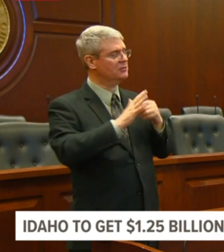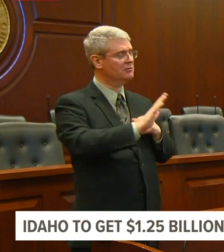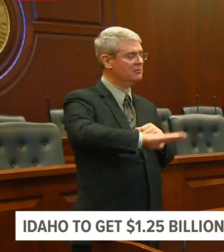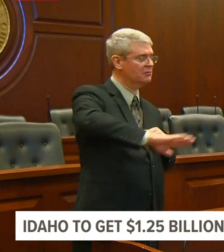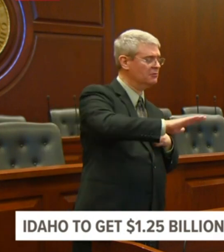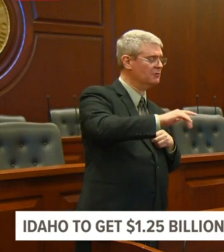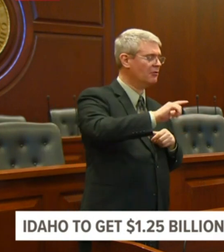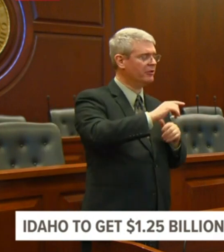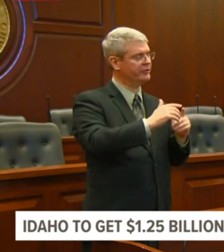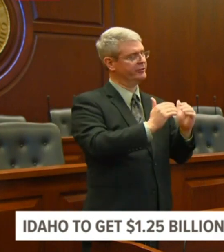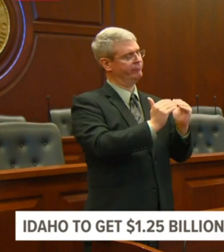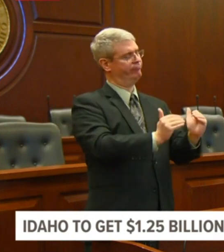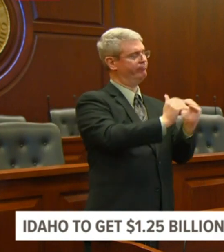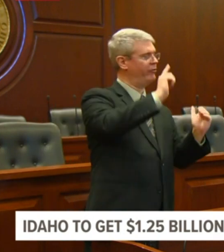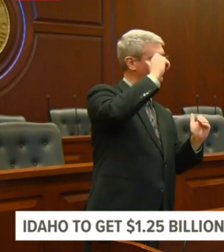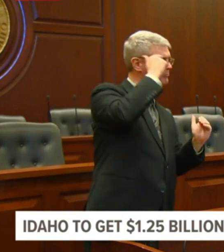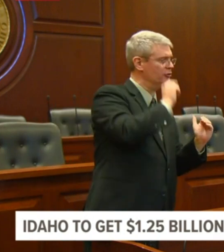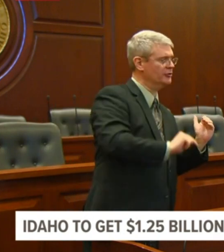epidemiology.